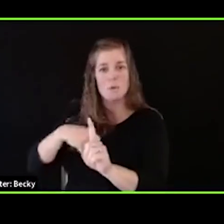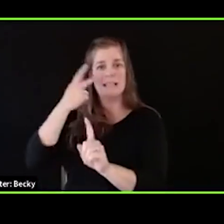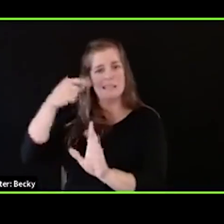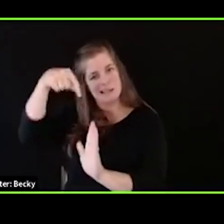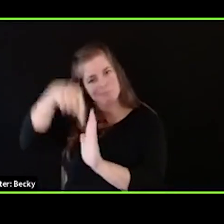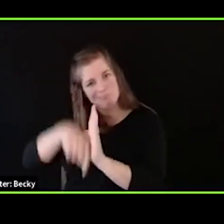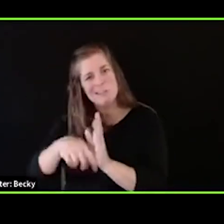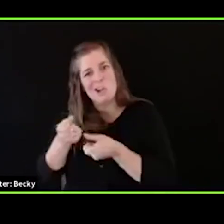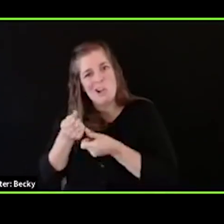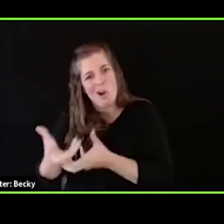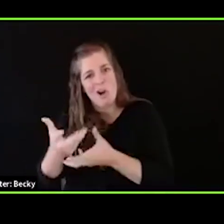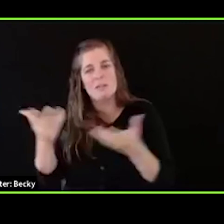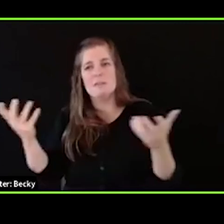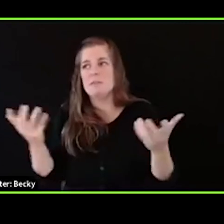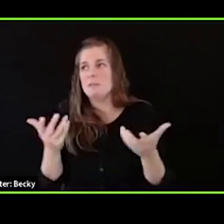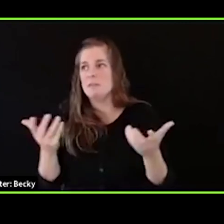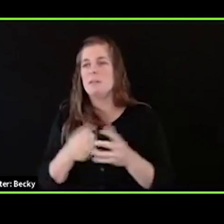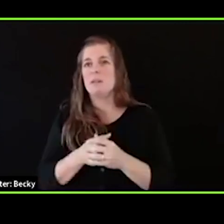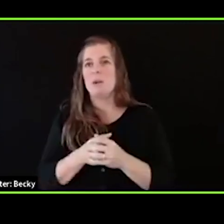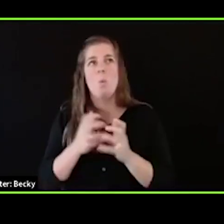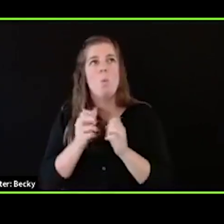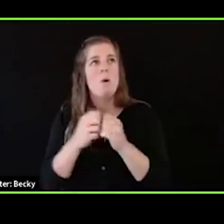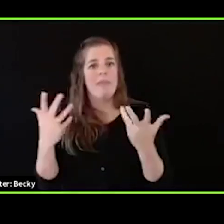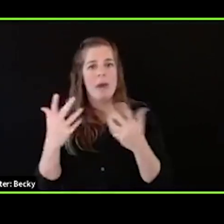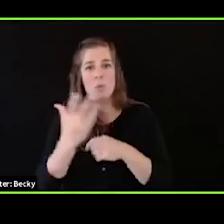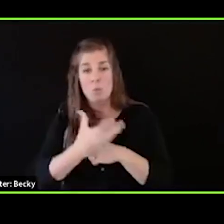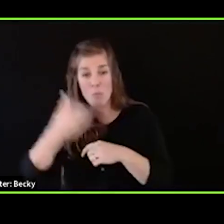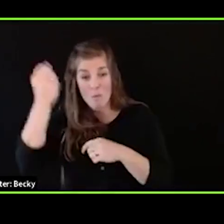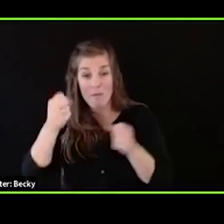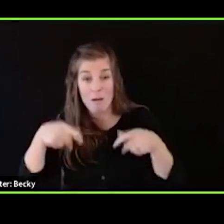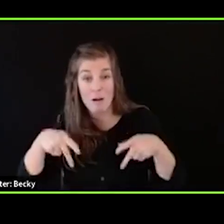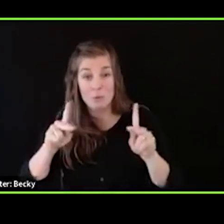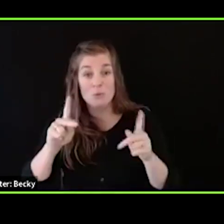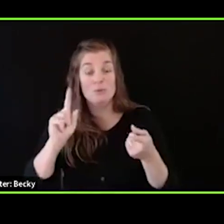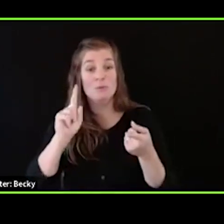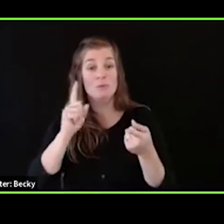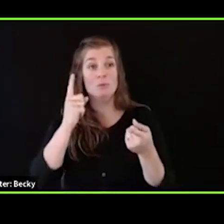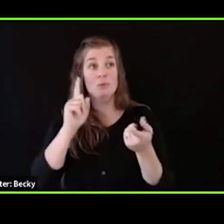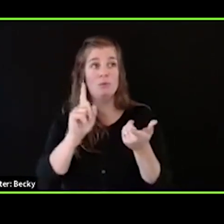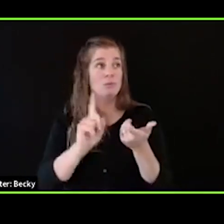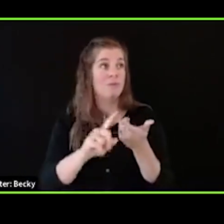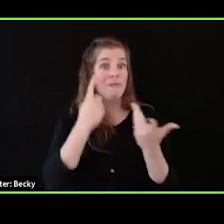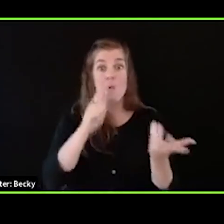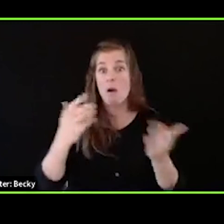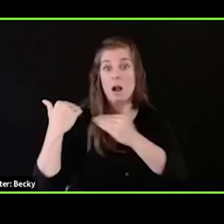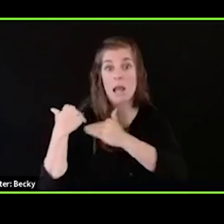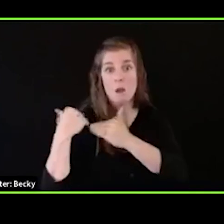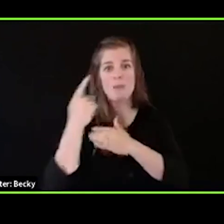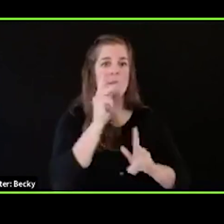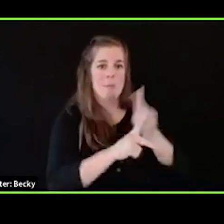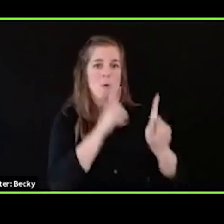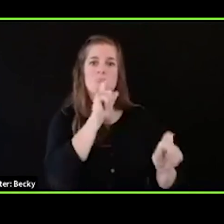produces these harms without taking away the opportunity for accountability from those who have caused harm.